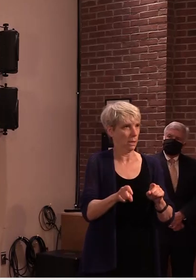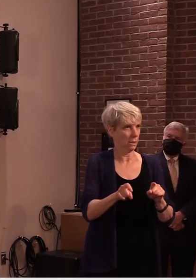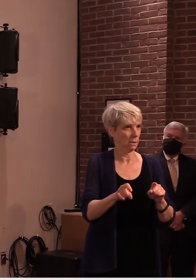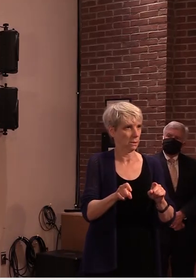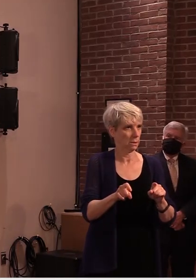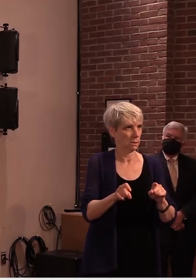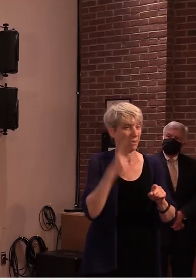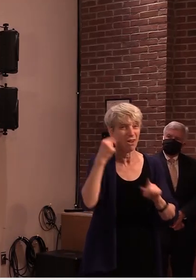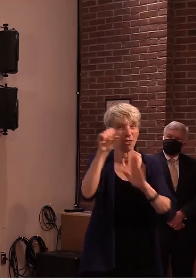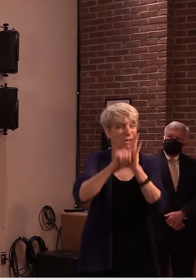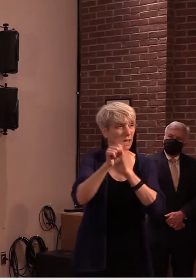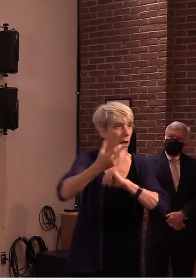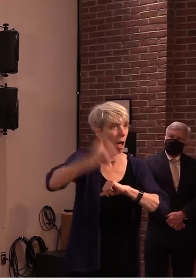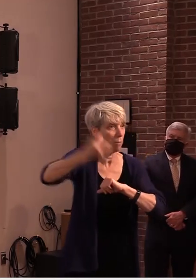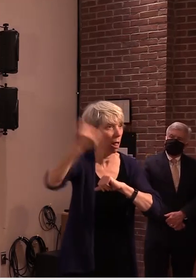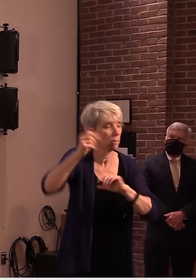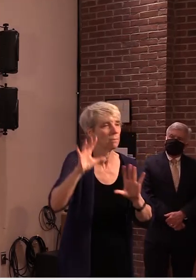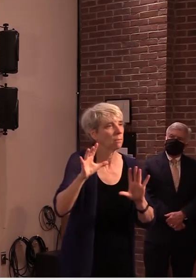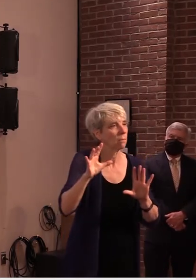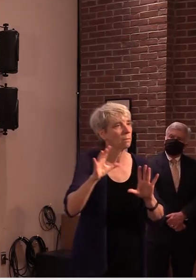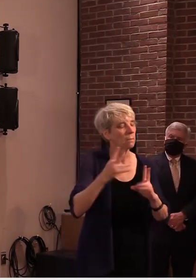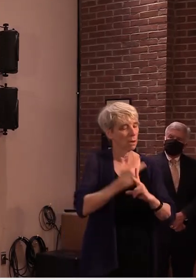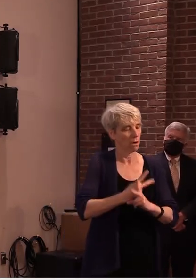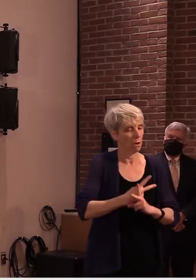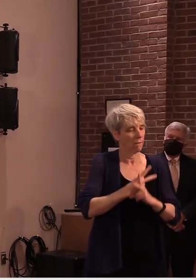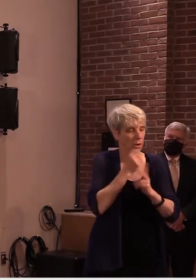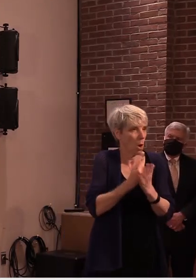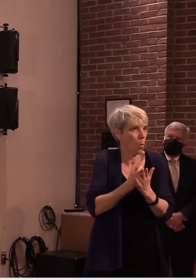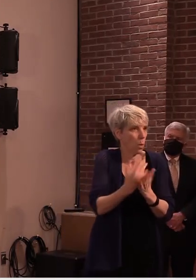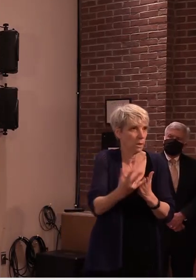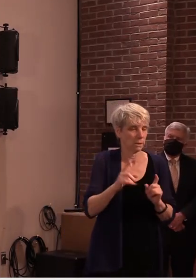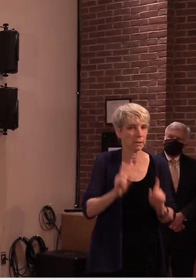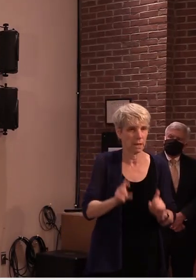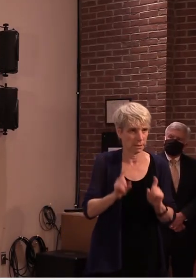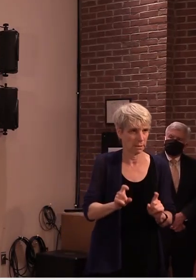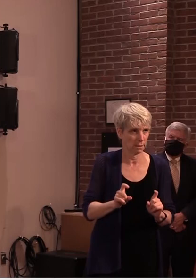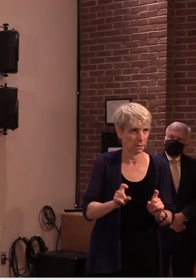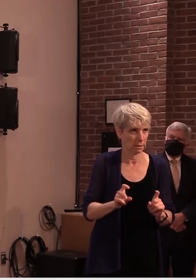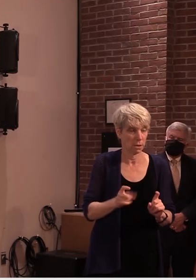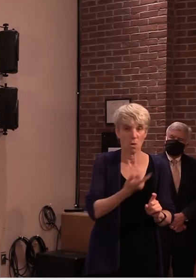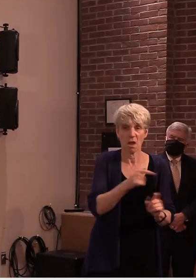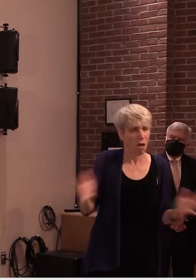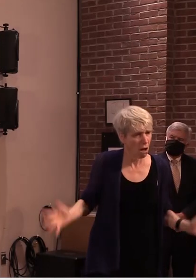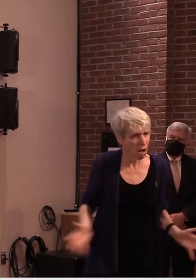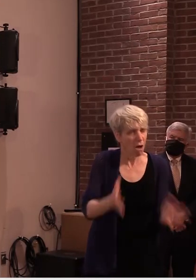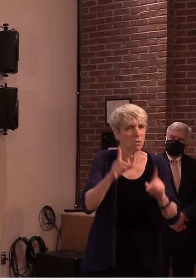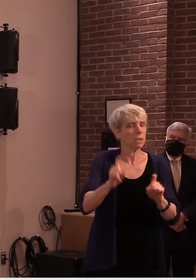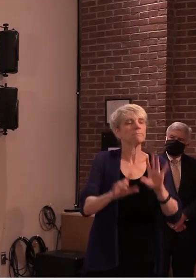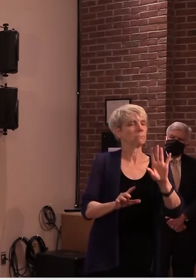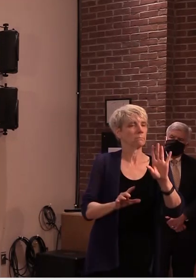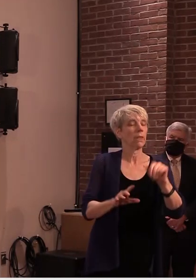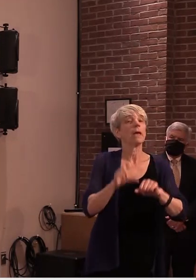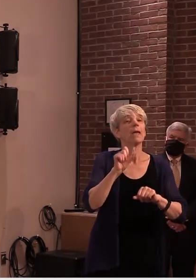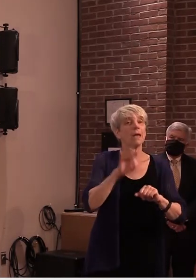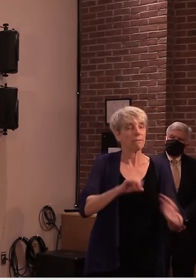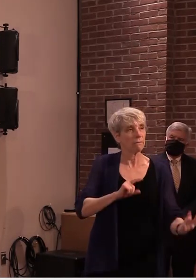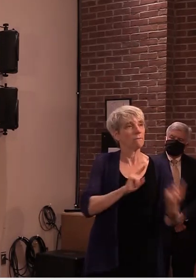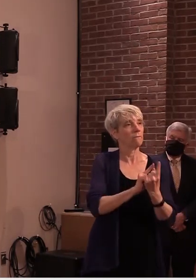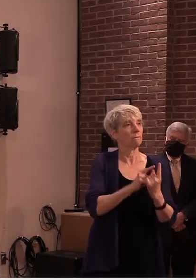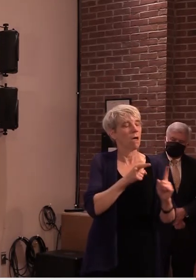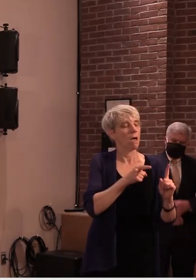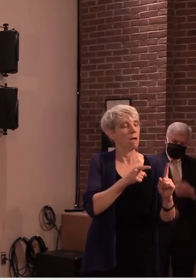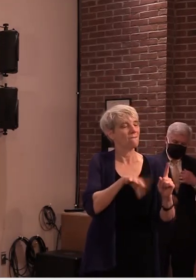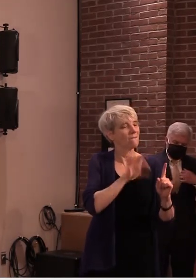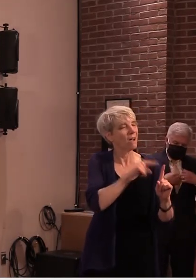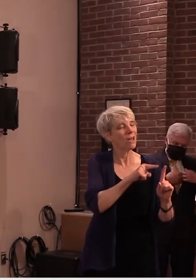do not need to be tested unless you have reason to believe you've been in close contact with someone who has the virus or you have